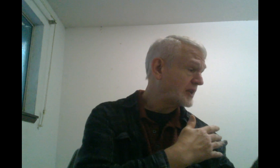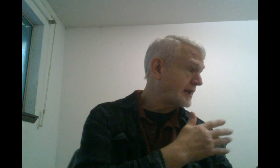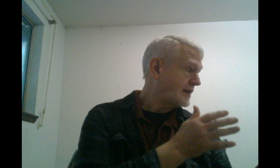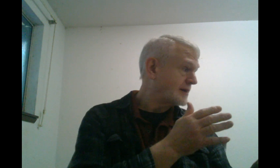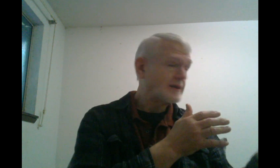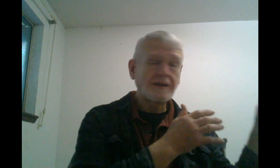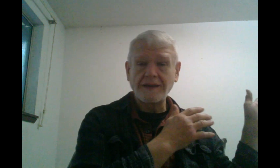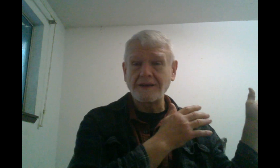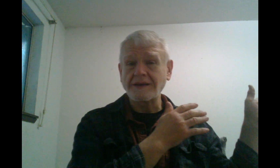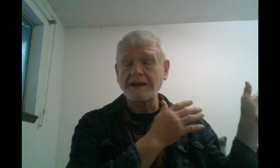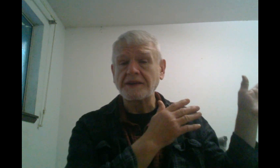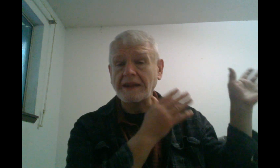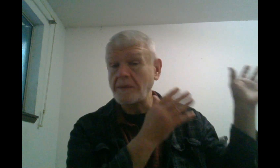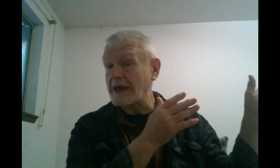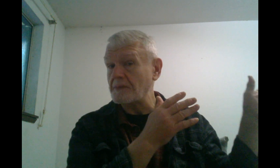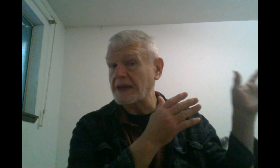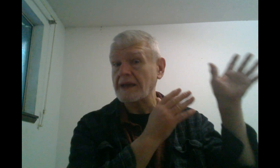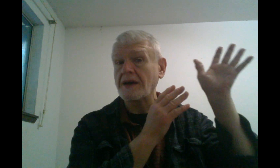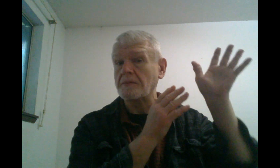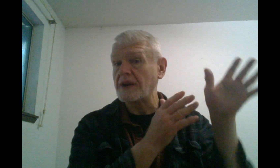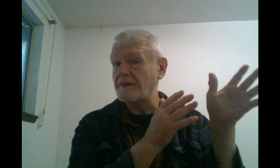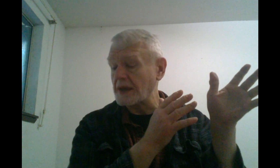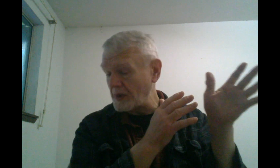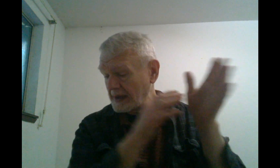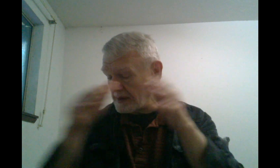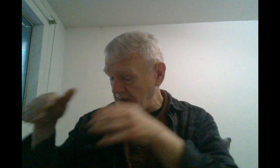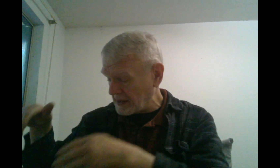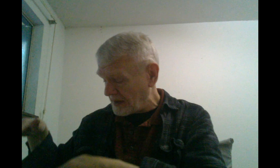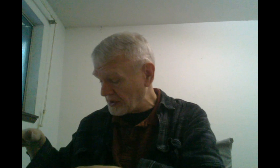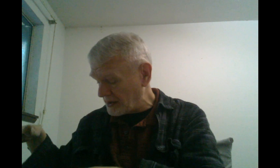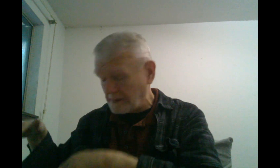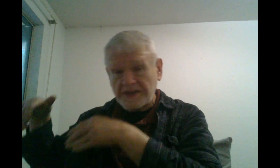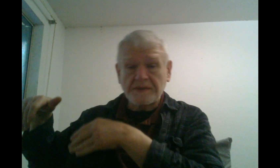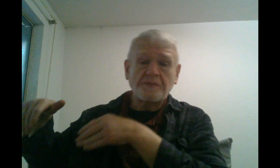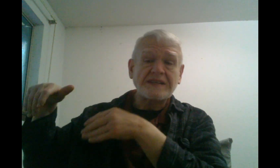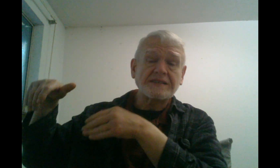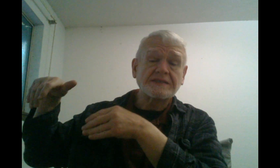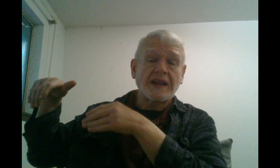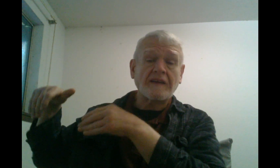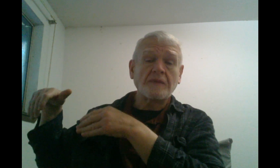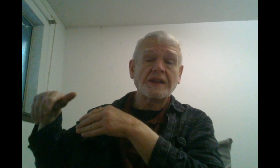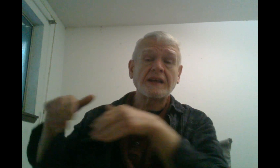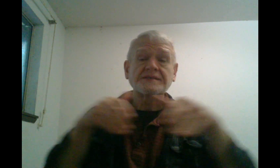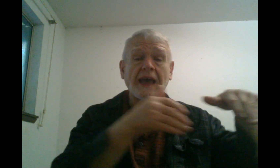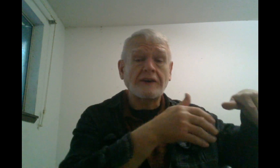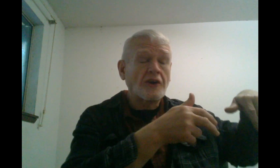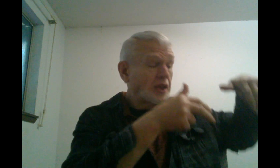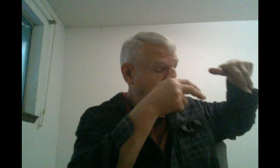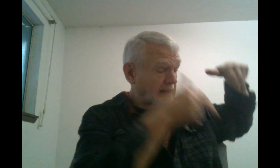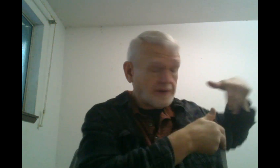clean. You know, got to tidy back up again. Got to put everything away. Got to pick up all the little bits and pieces that I've let scatter. Got to